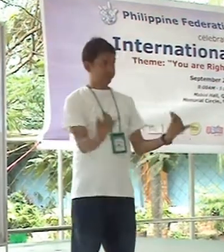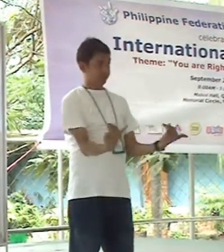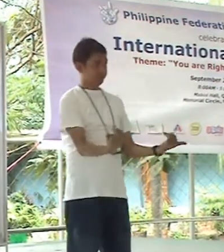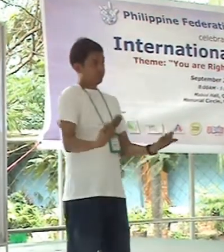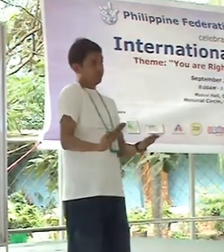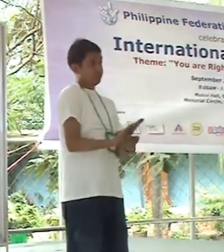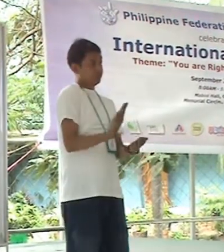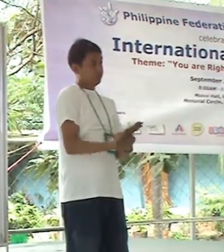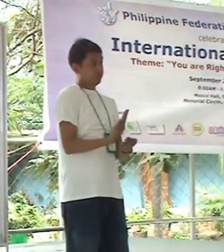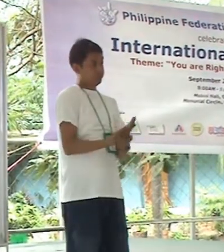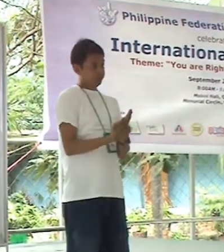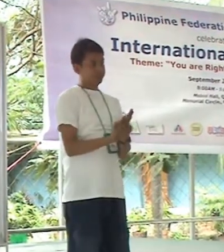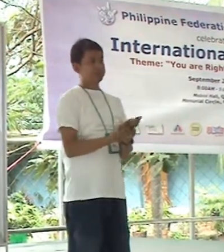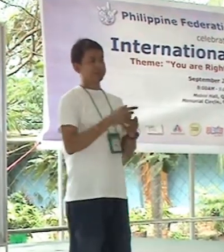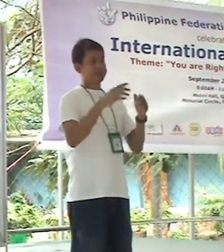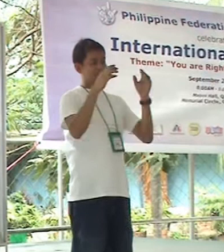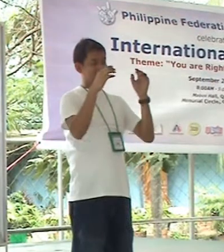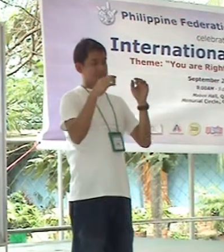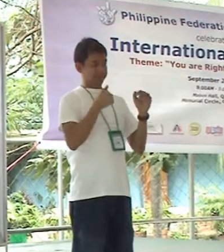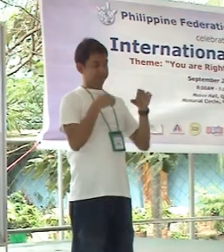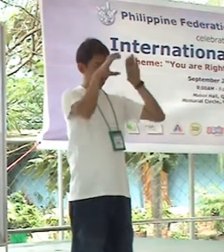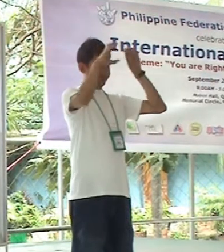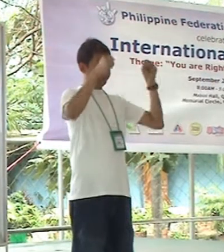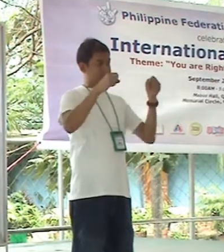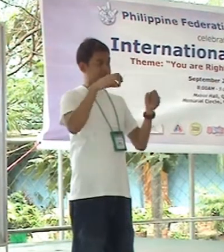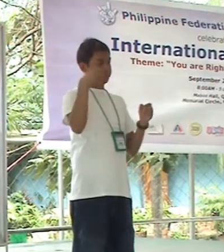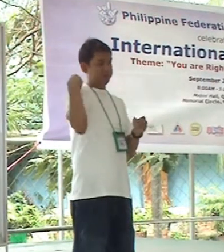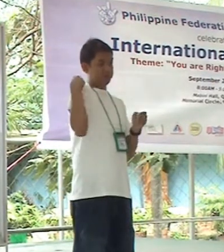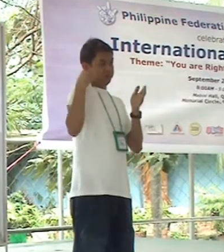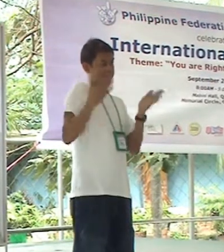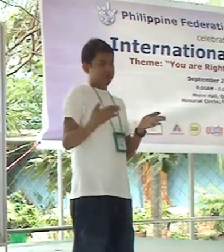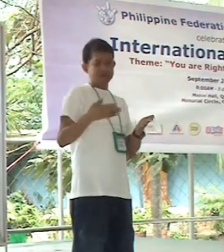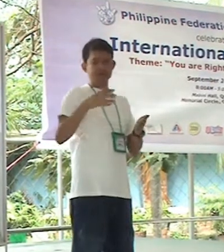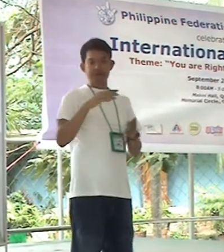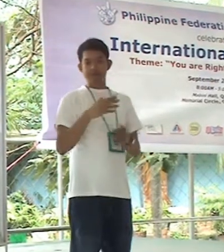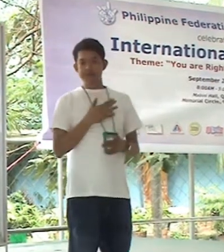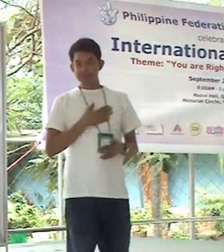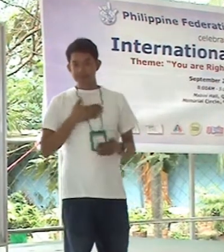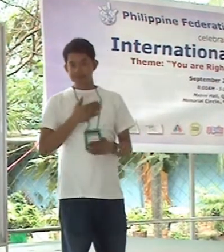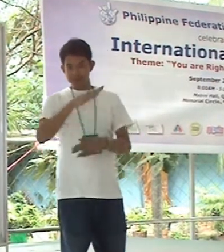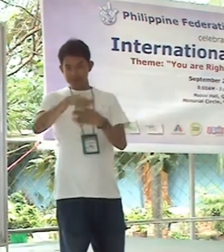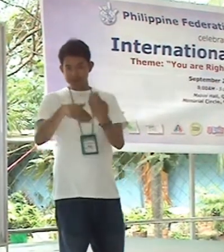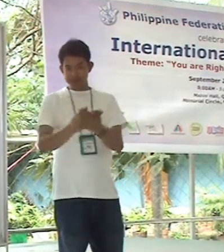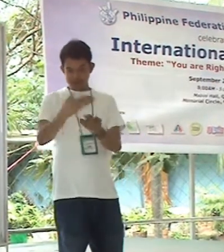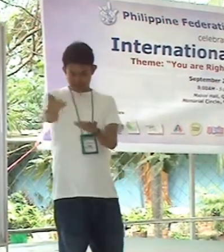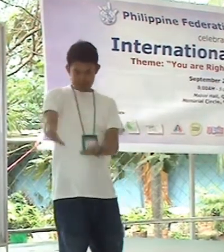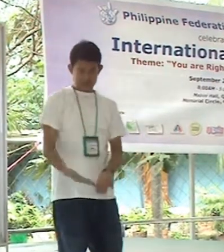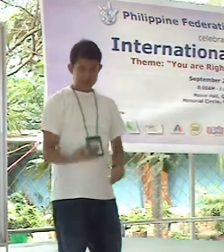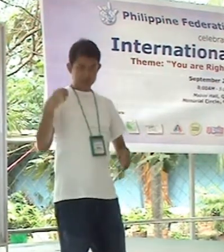Then now, this is the UB officers, official officers. So please come up.